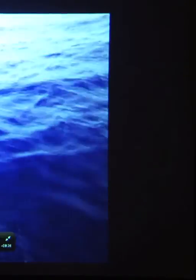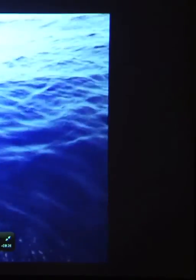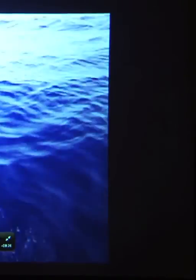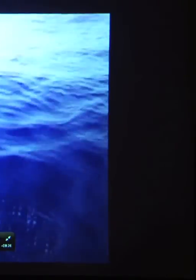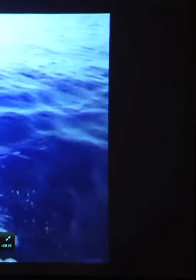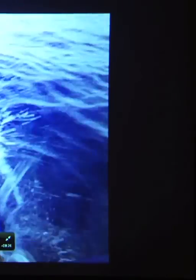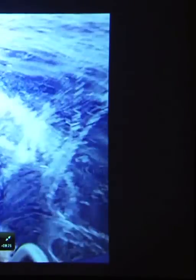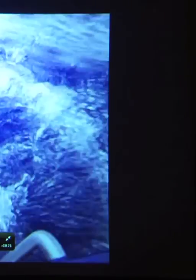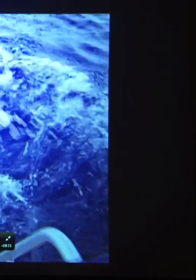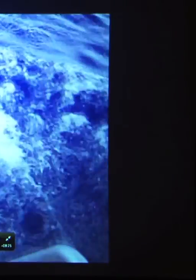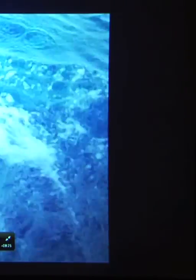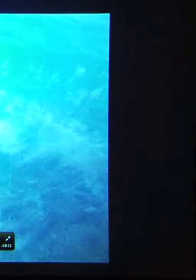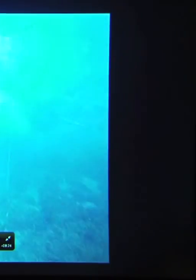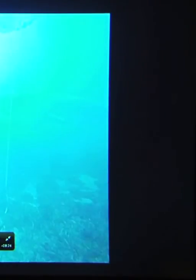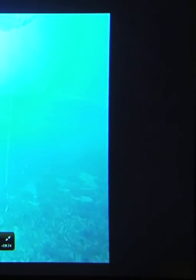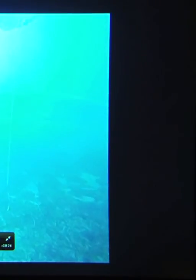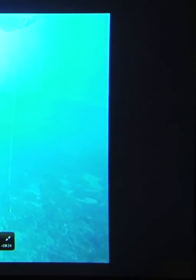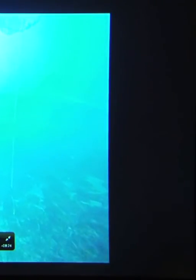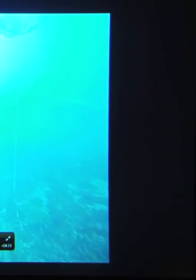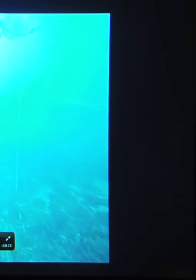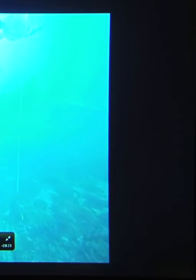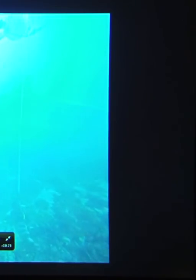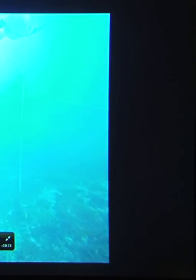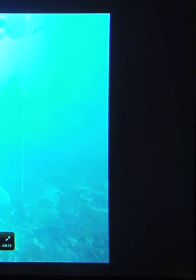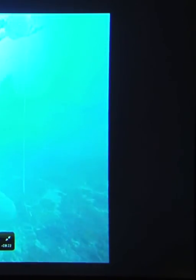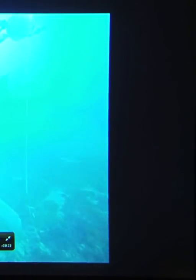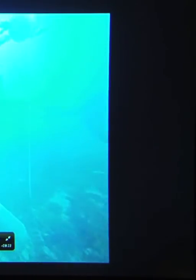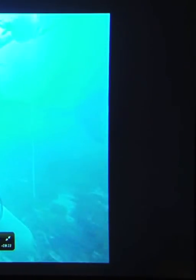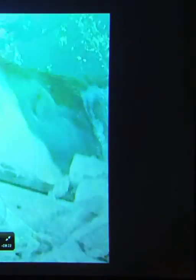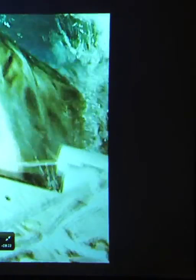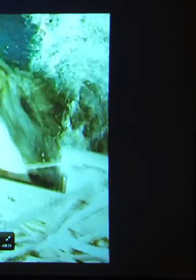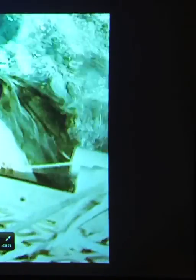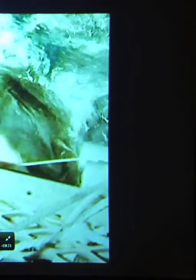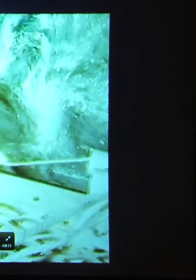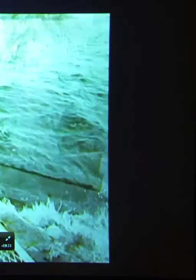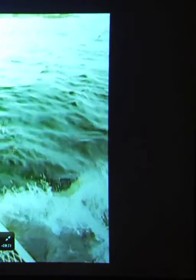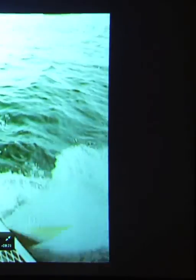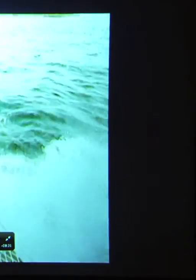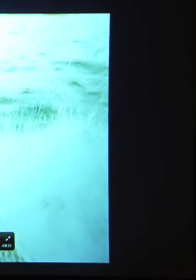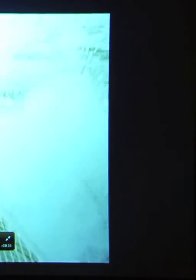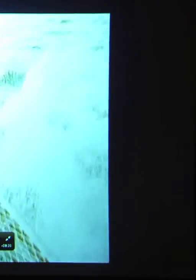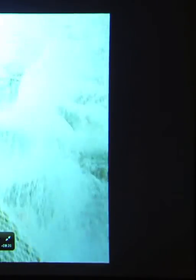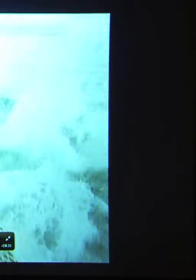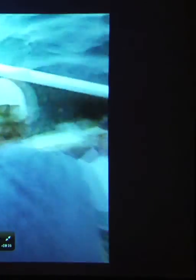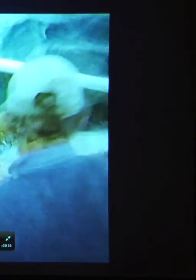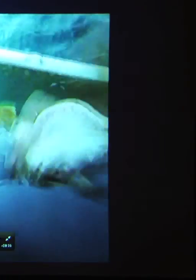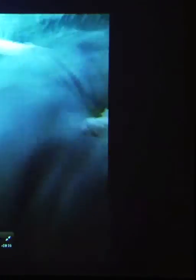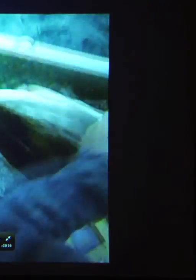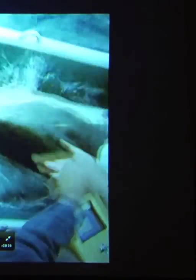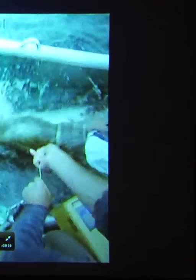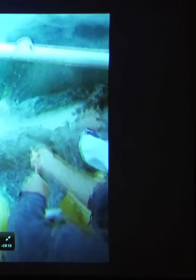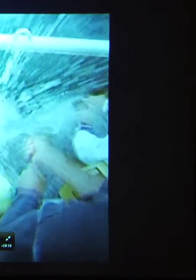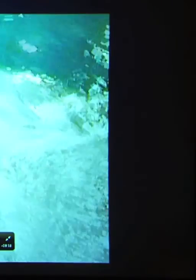But there are some who really place themselves at risk. They are the researchers and scientists that study them.